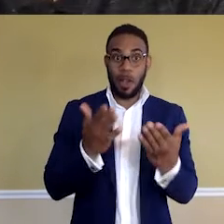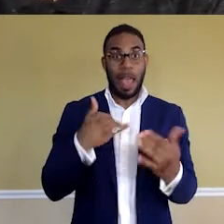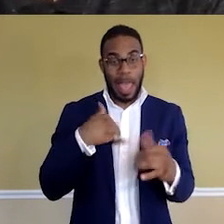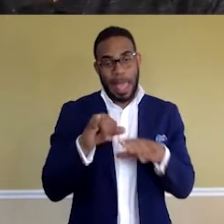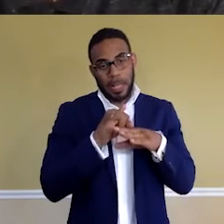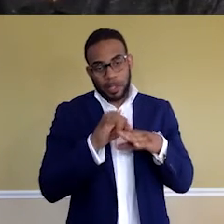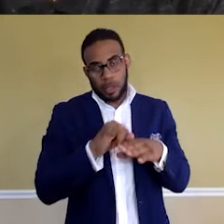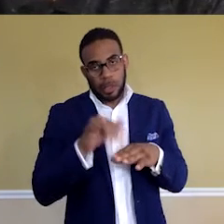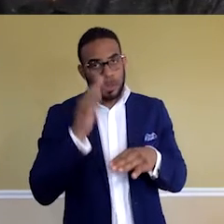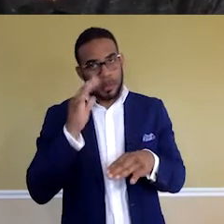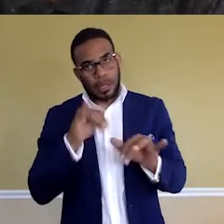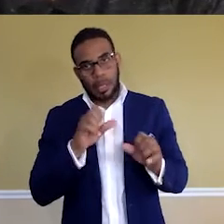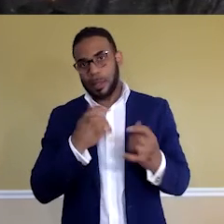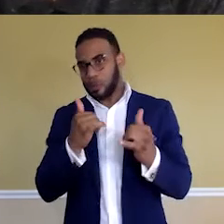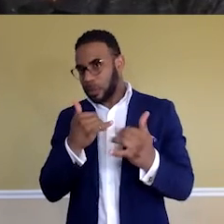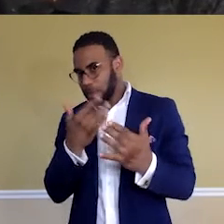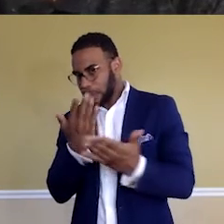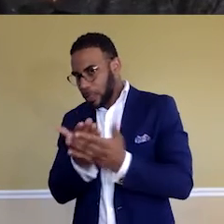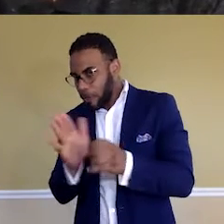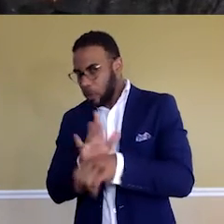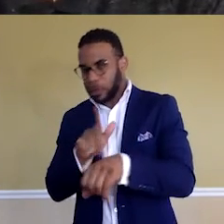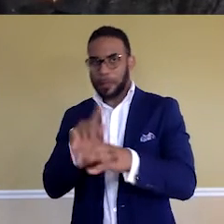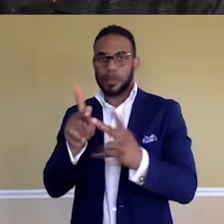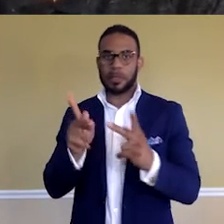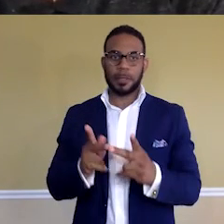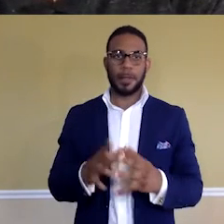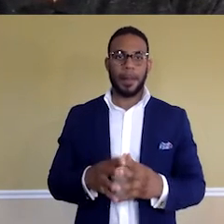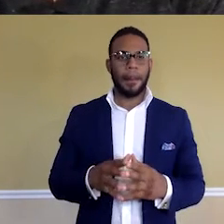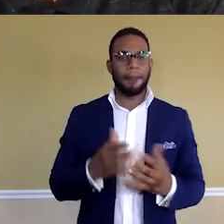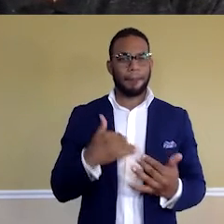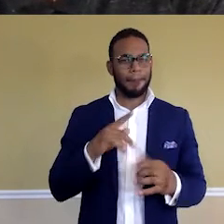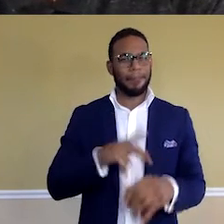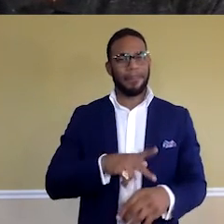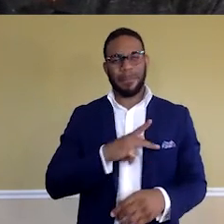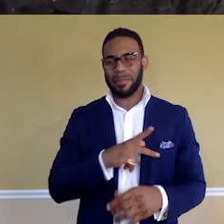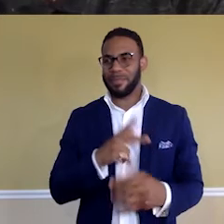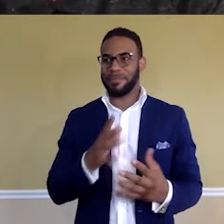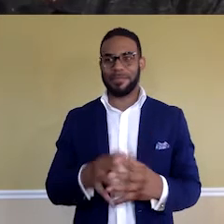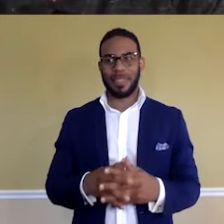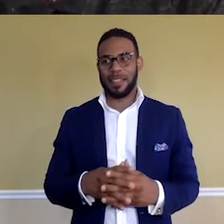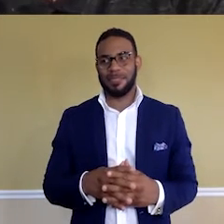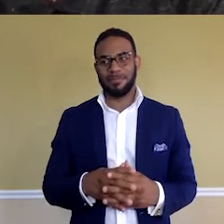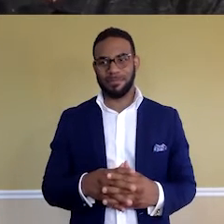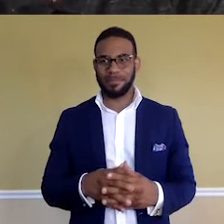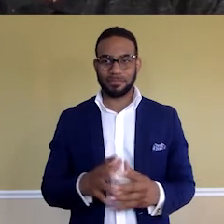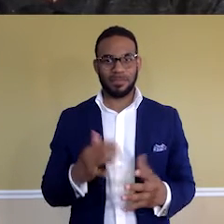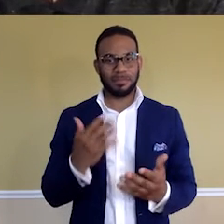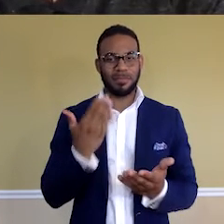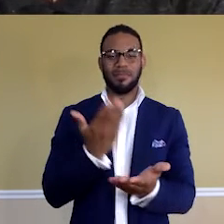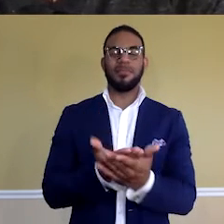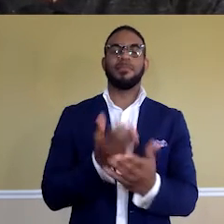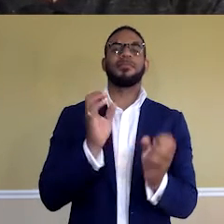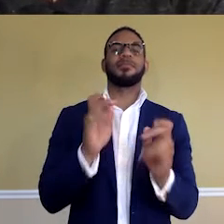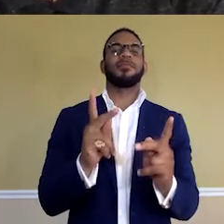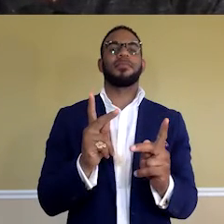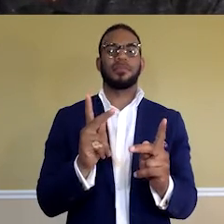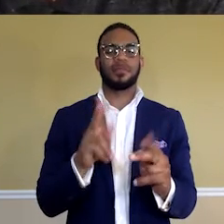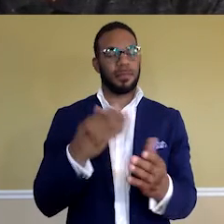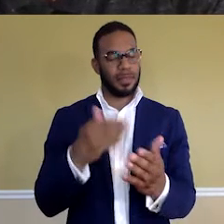experience, but I was trying to land a full-time position. So for me personally, it was landing opportunities and getting people to understand